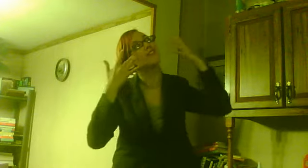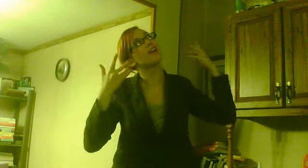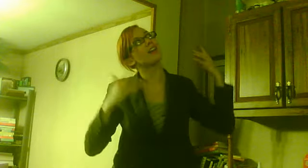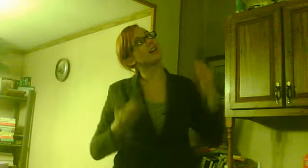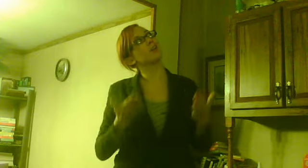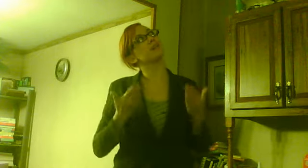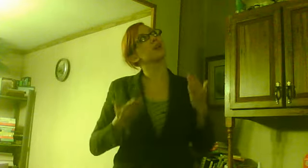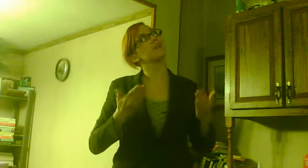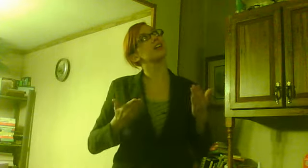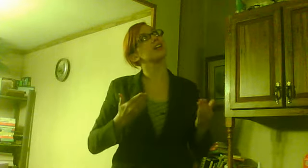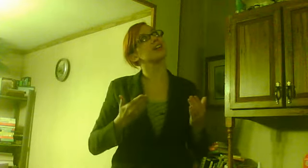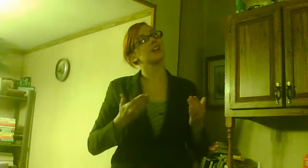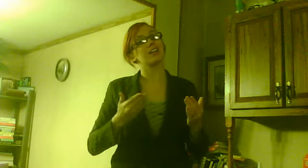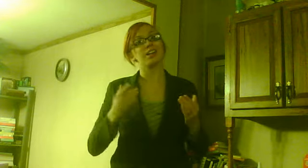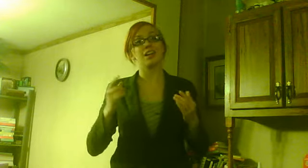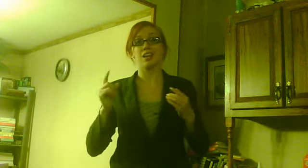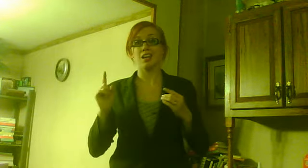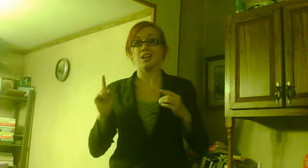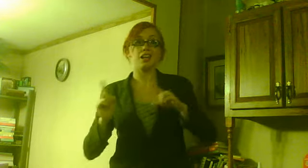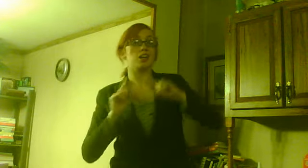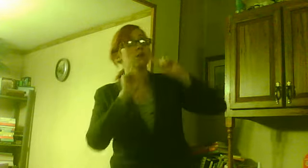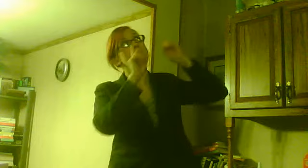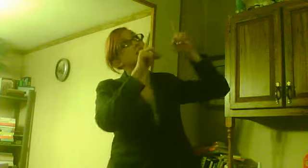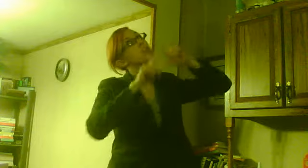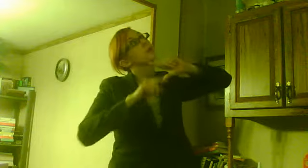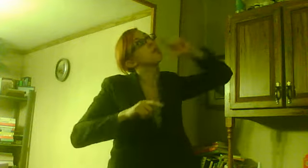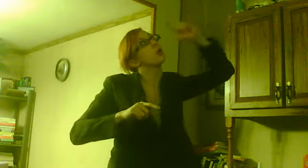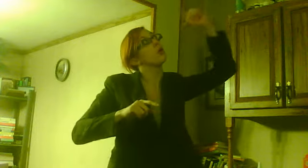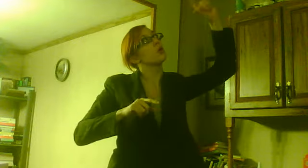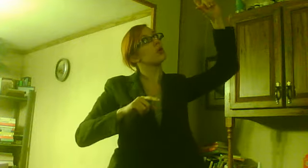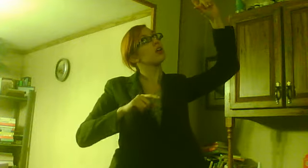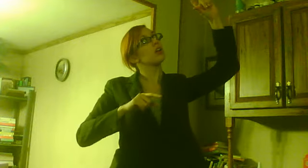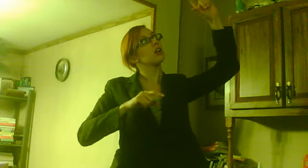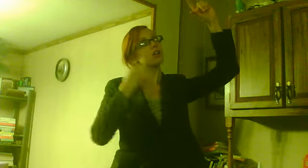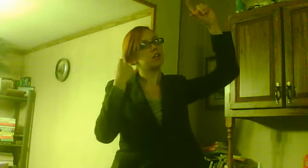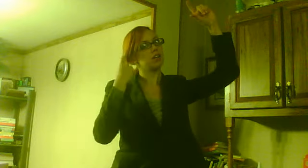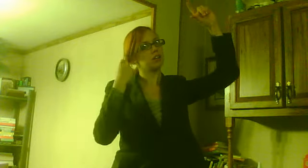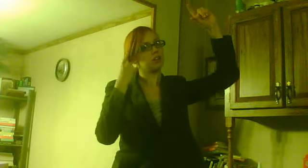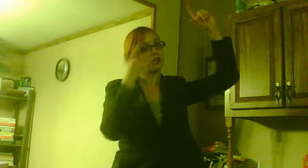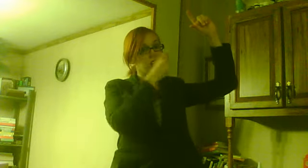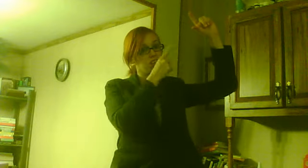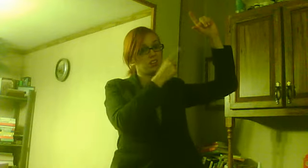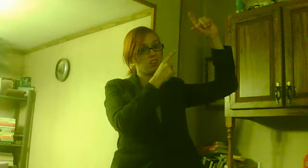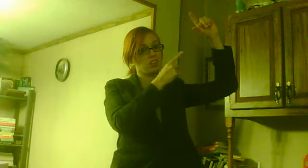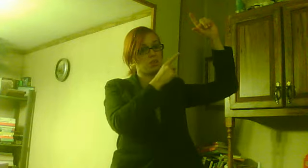When he finally got to the moon, Lou was a piece of rocks from wood.